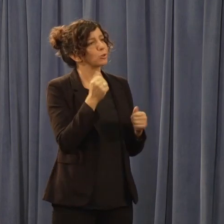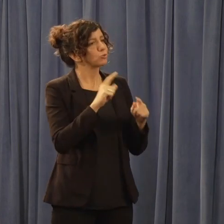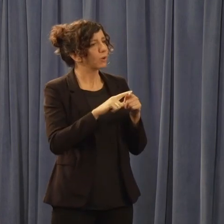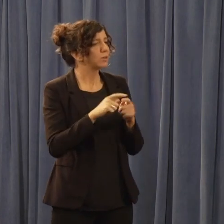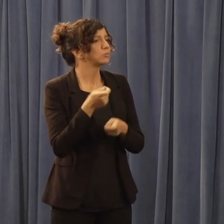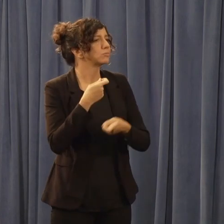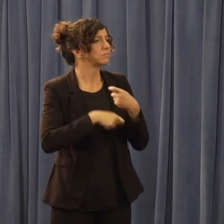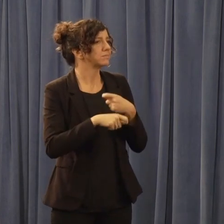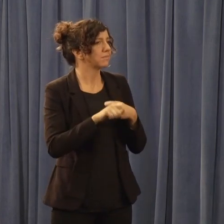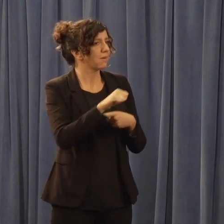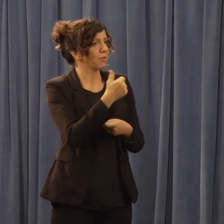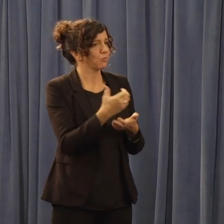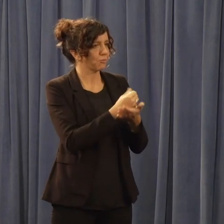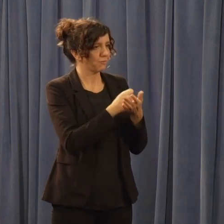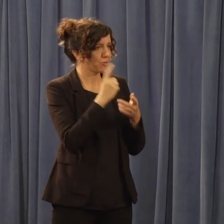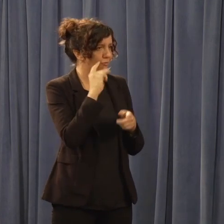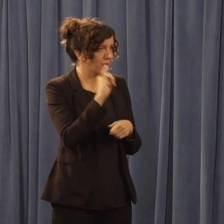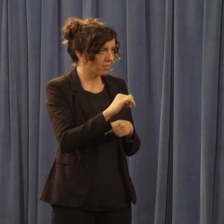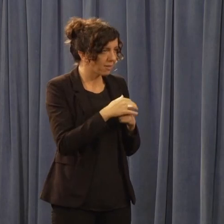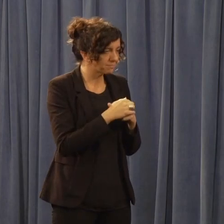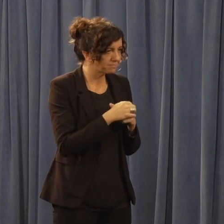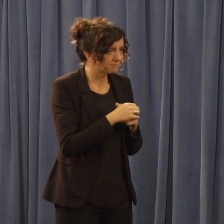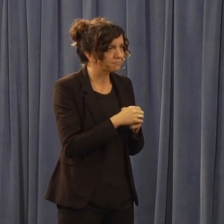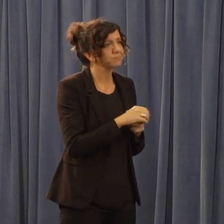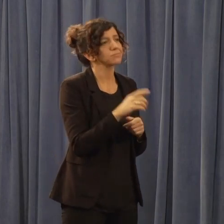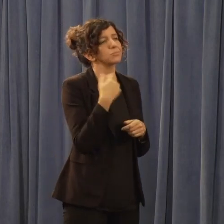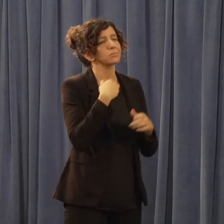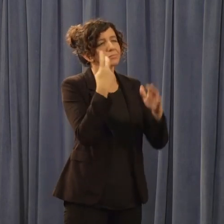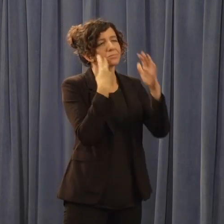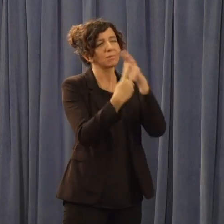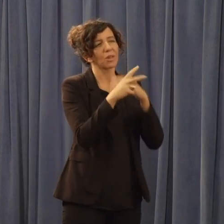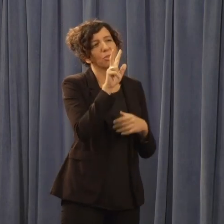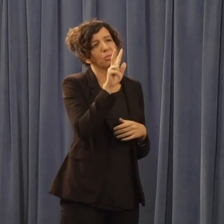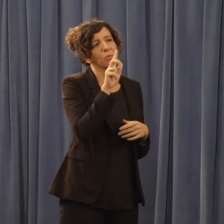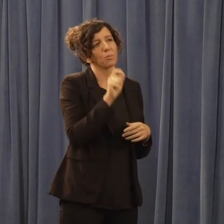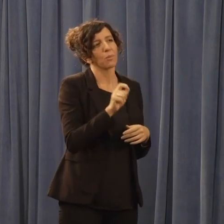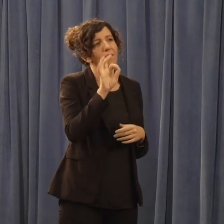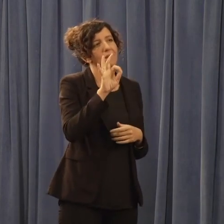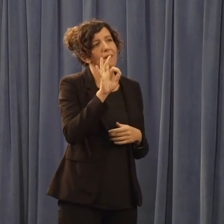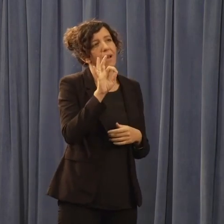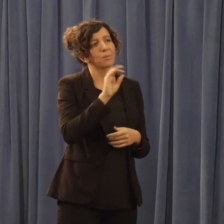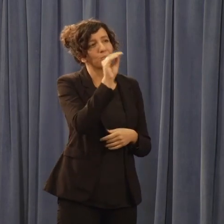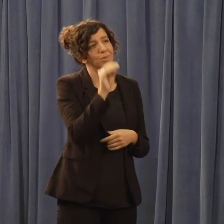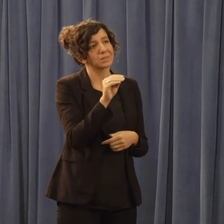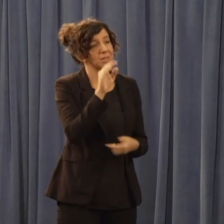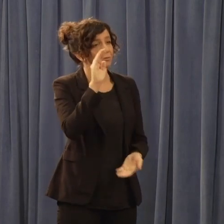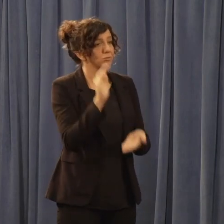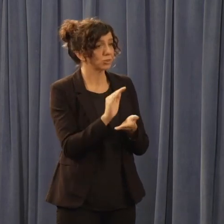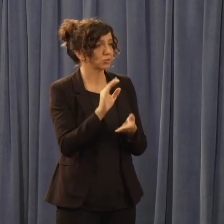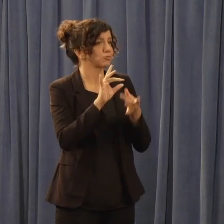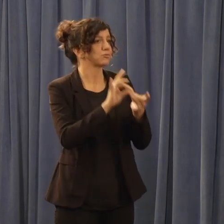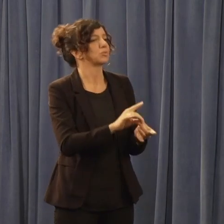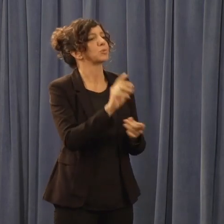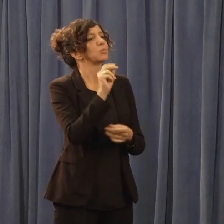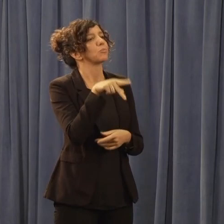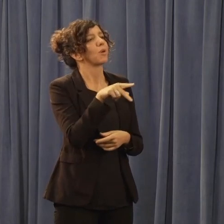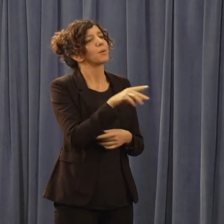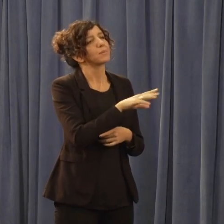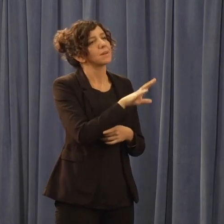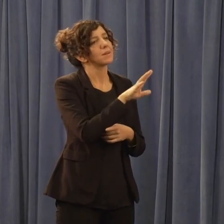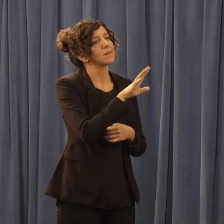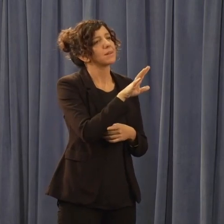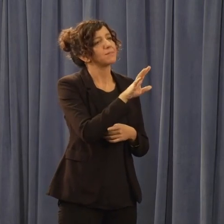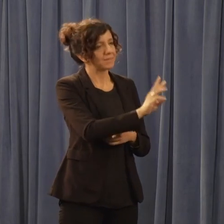other programs that we think are top priorities. But we project a 3.9 percent reduction in Prop 56